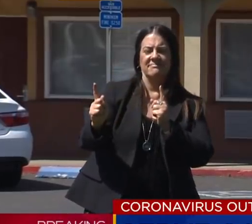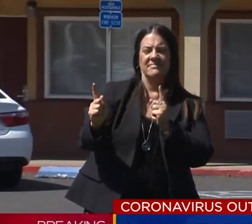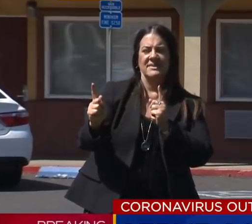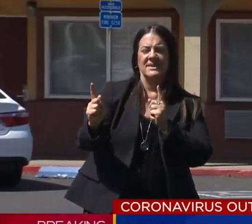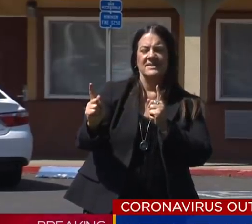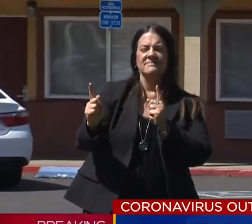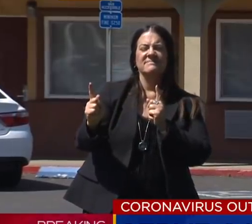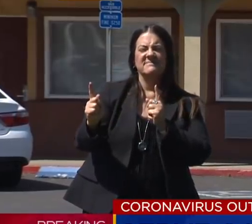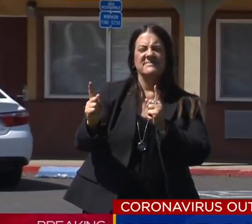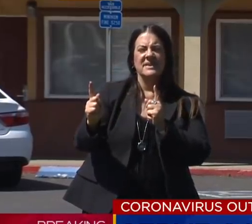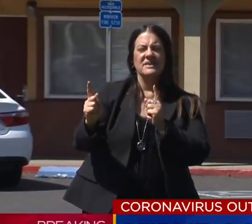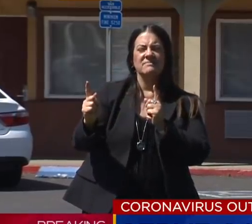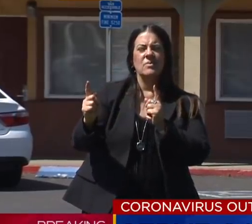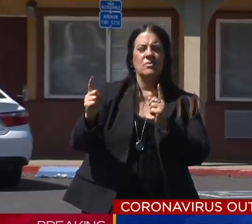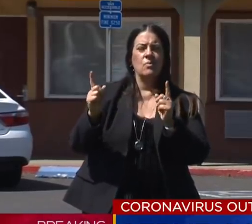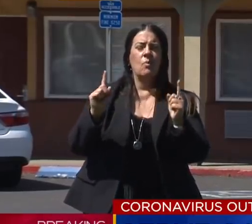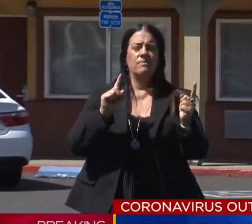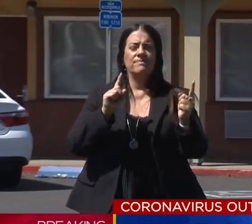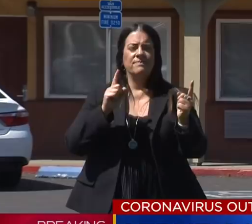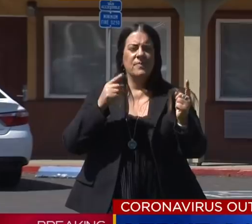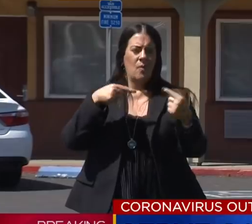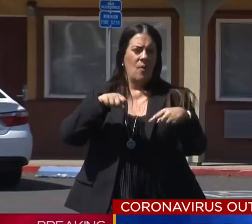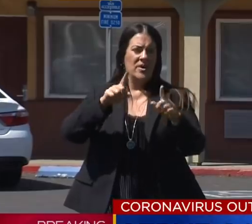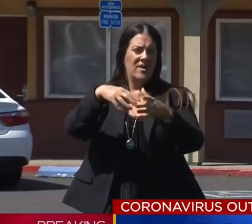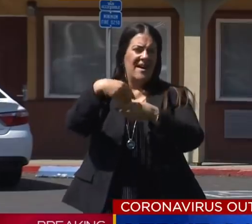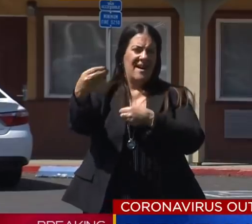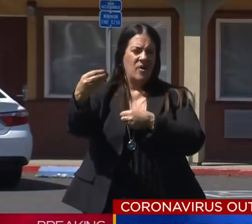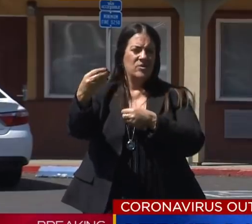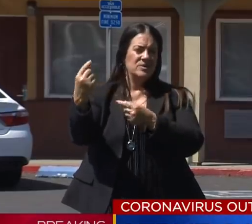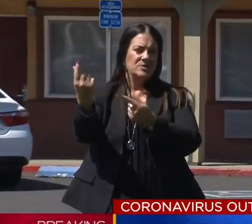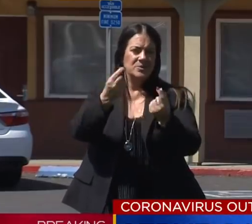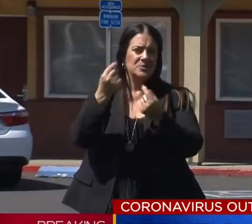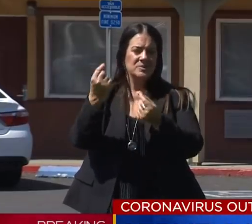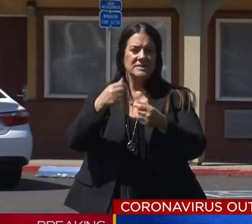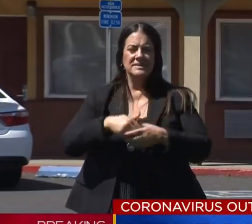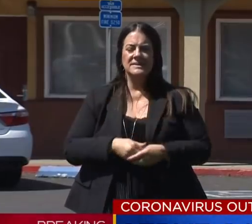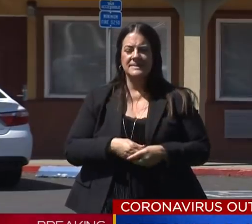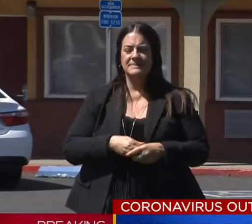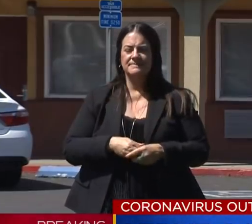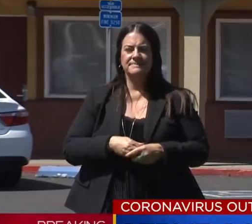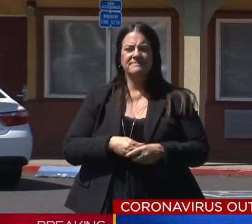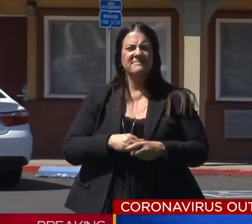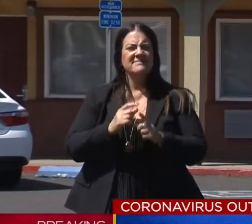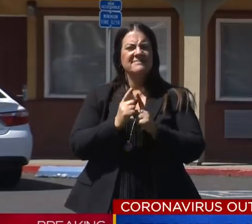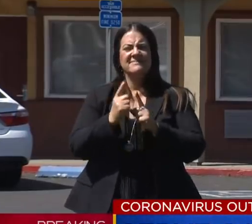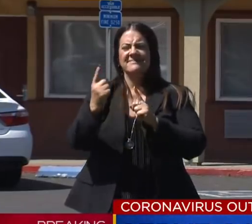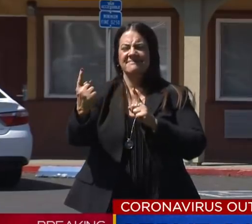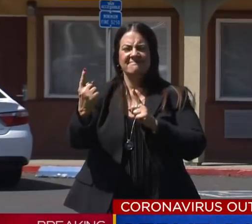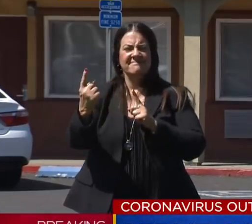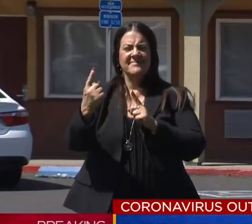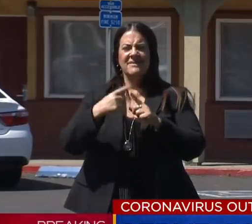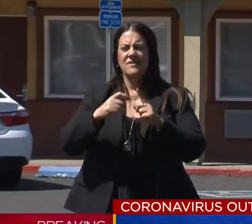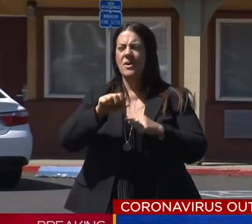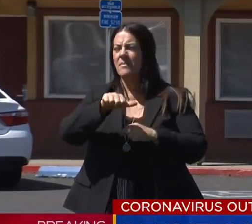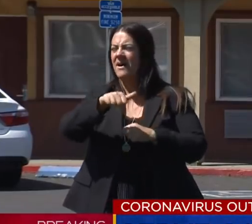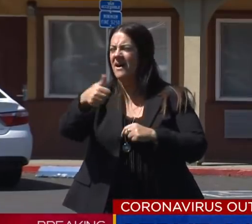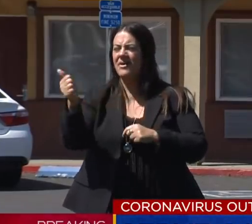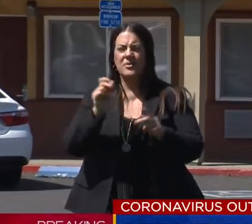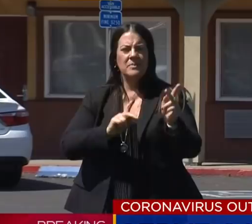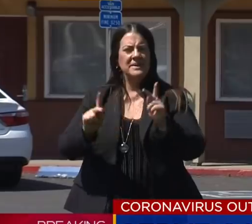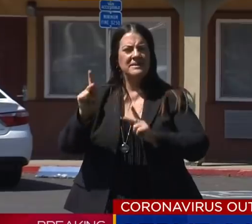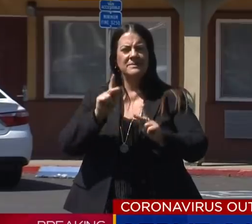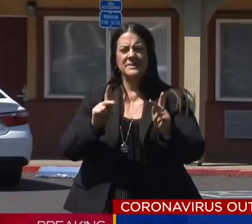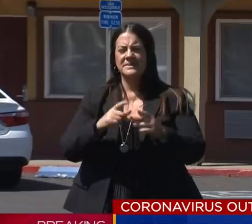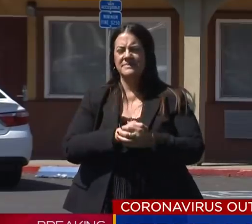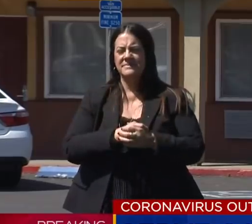distancing. Continue to practice physical distancing above and beyond any and everything else. We